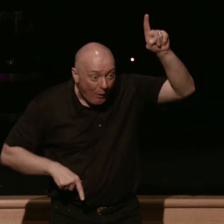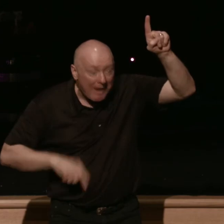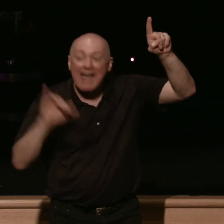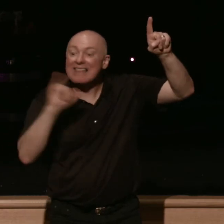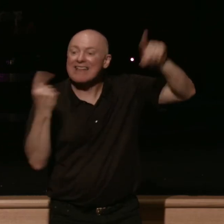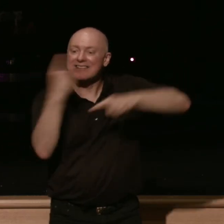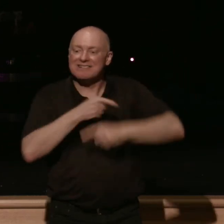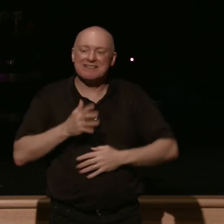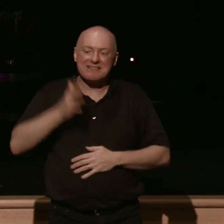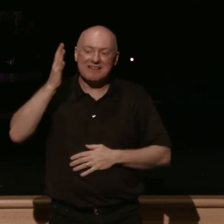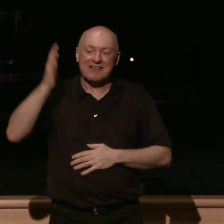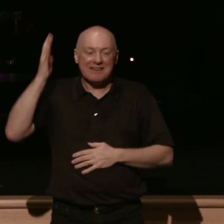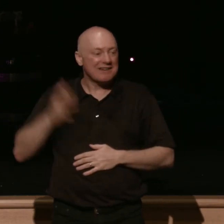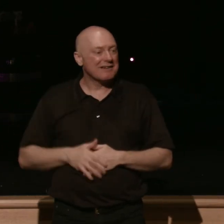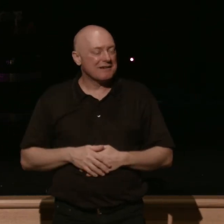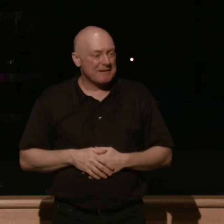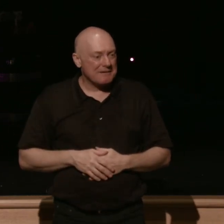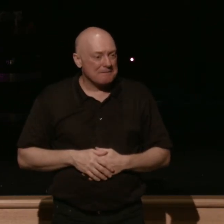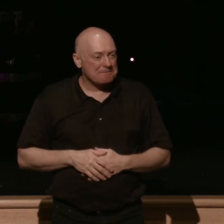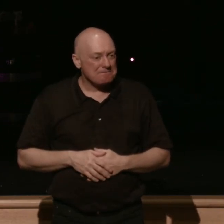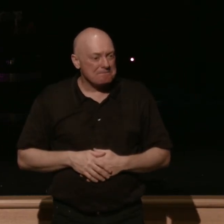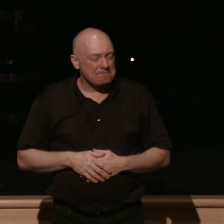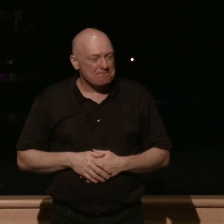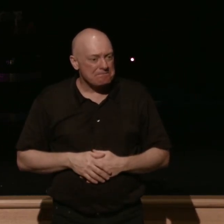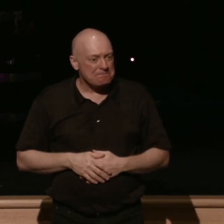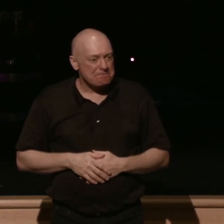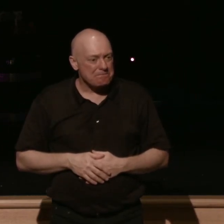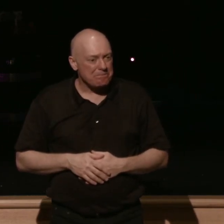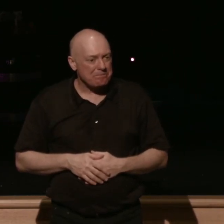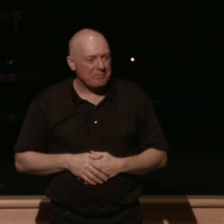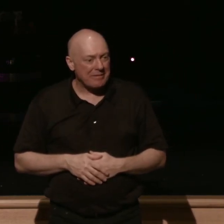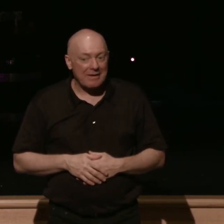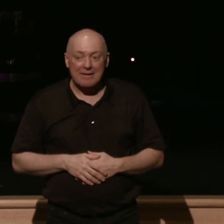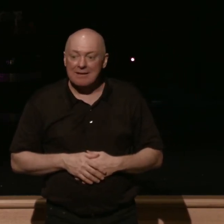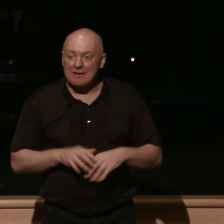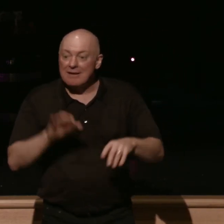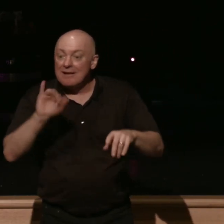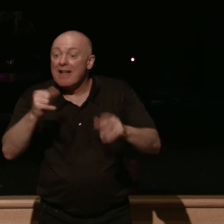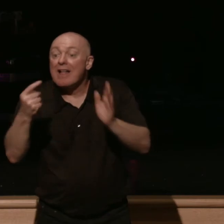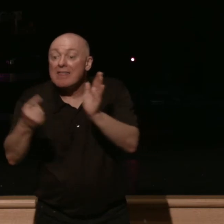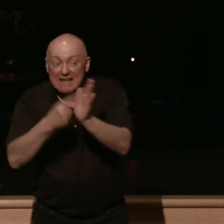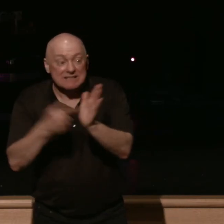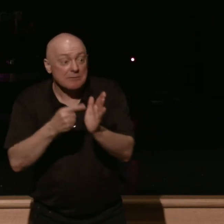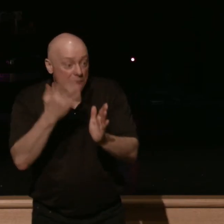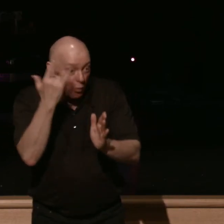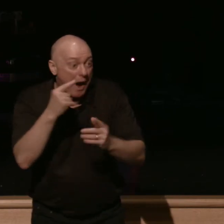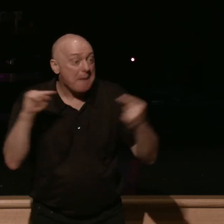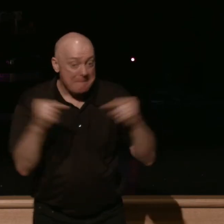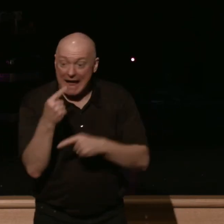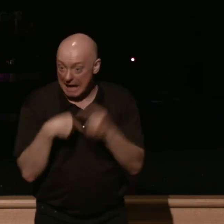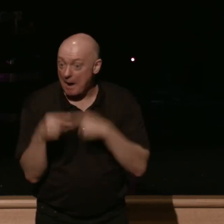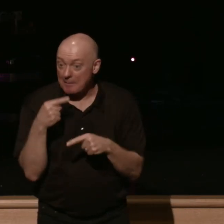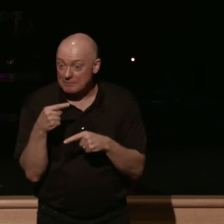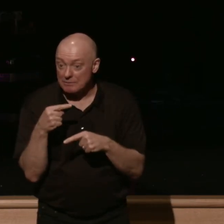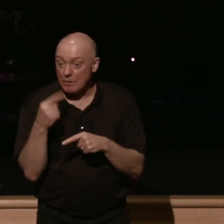of old and as in former years this loved ones is sometimes why pain comes and sometimes why pain won't leave